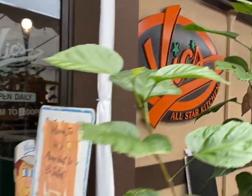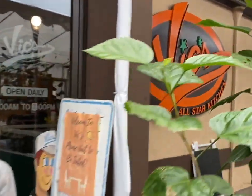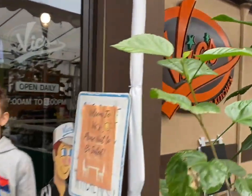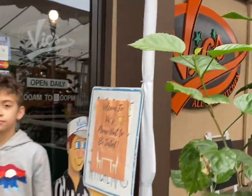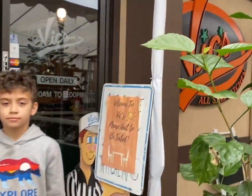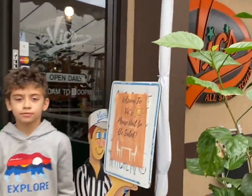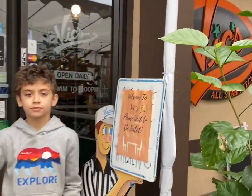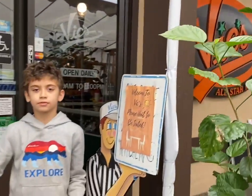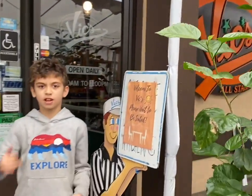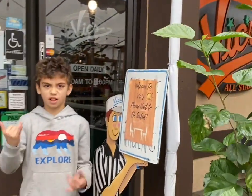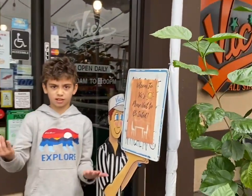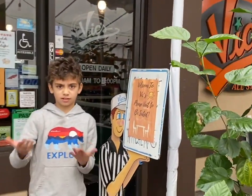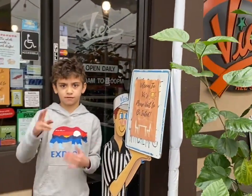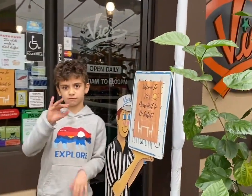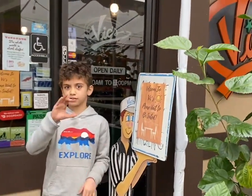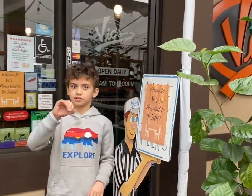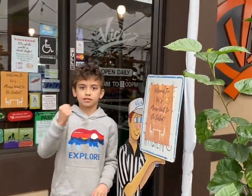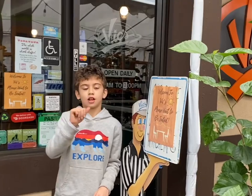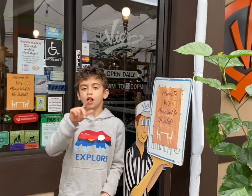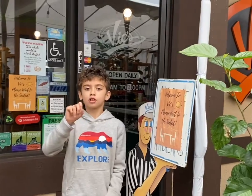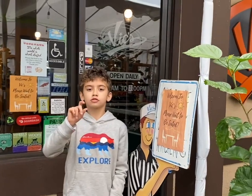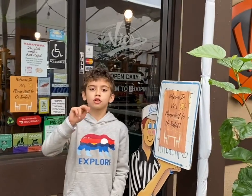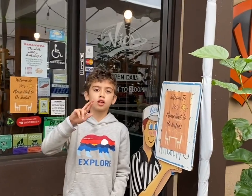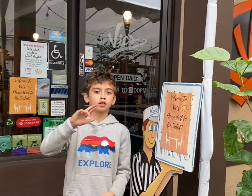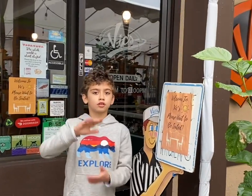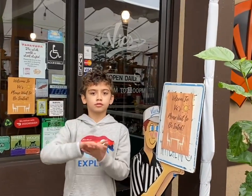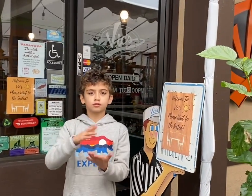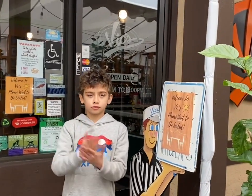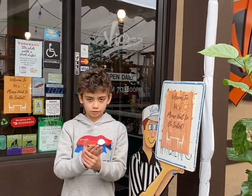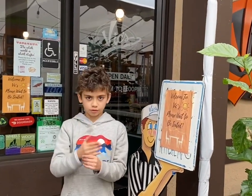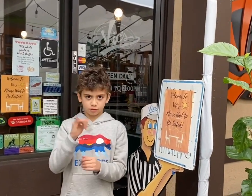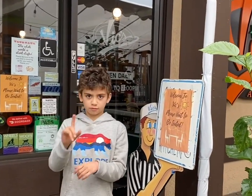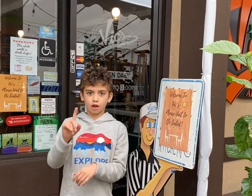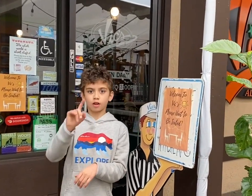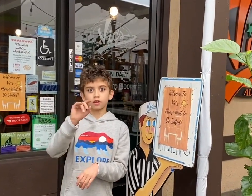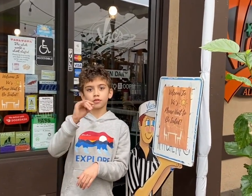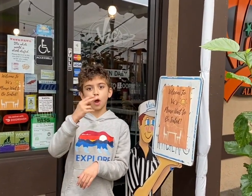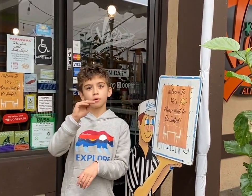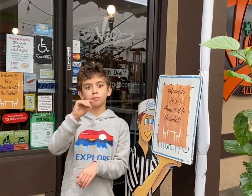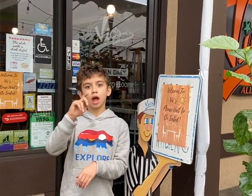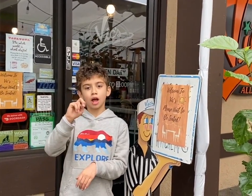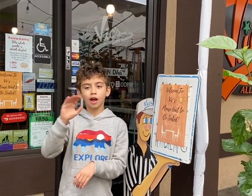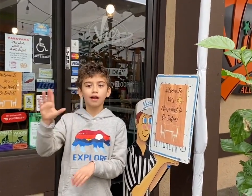We're here at Vic's All-Star Kitchen, where John and his family were regulars for breakfast.